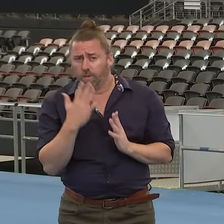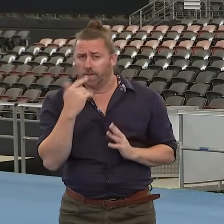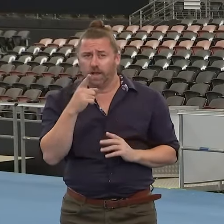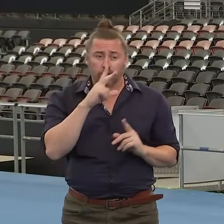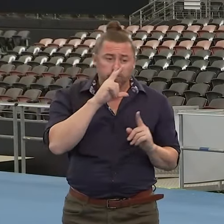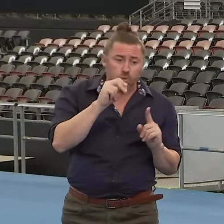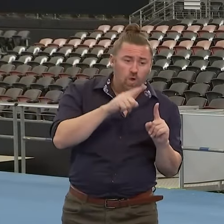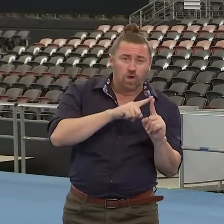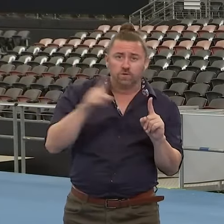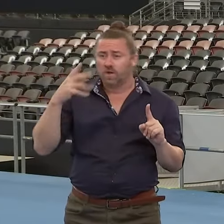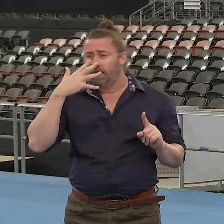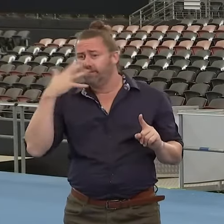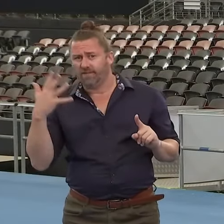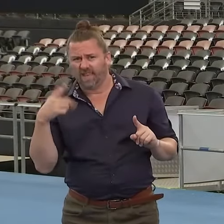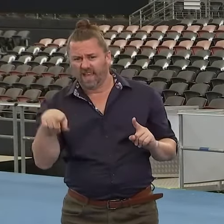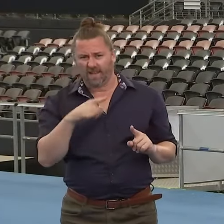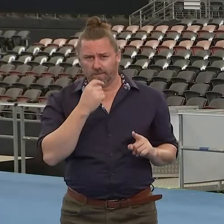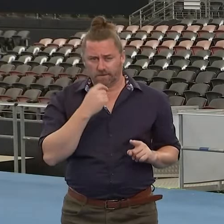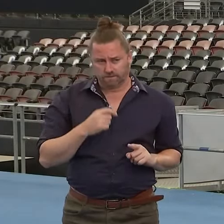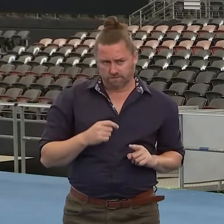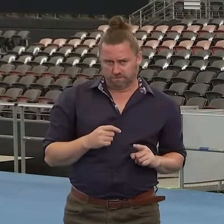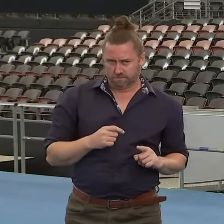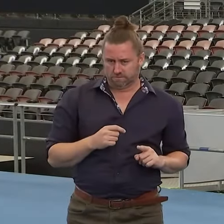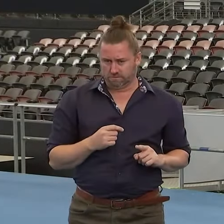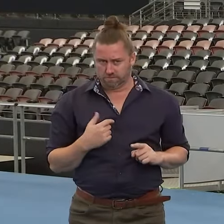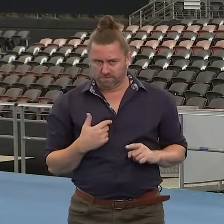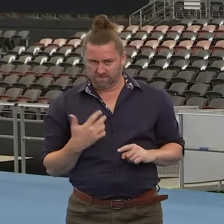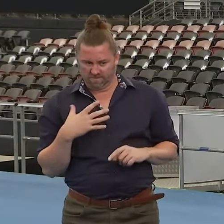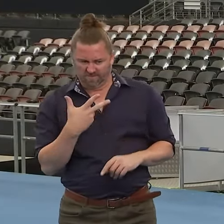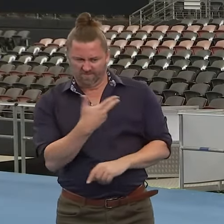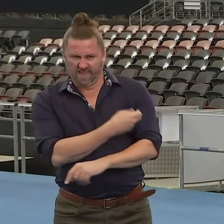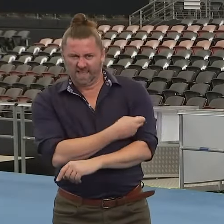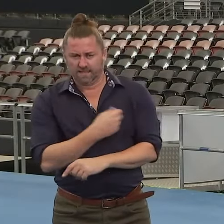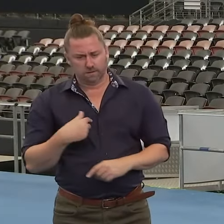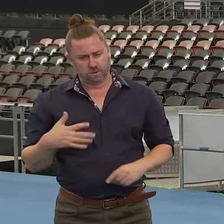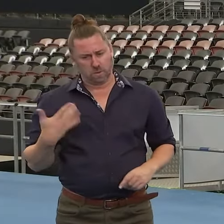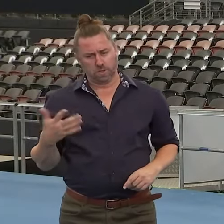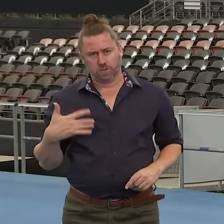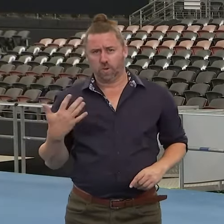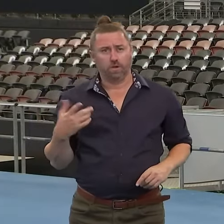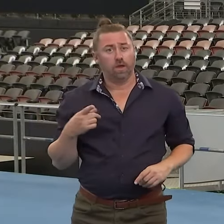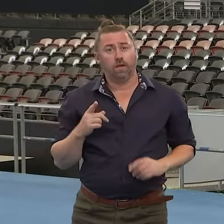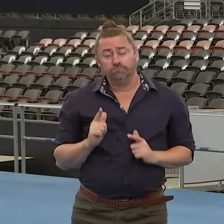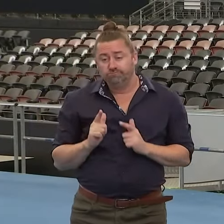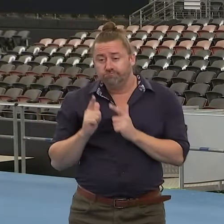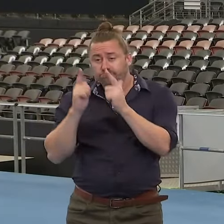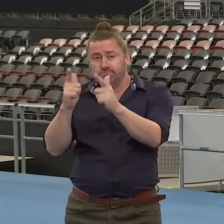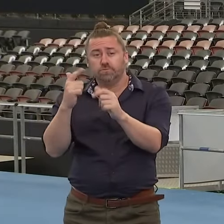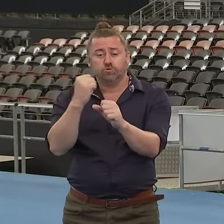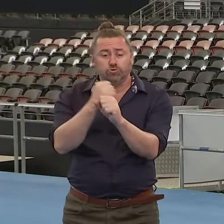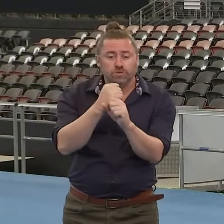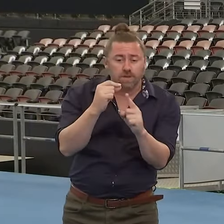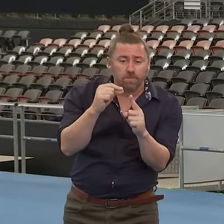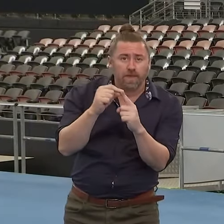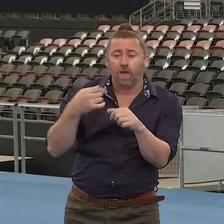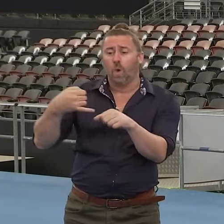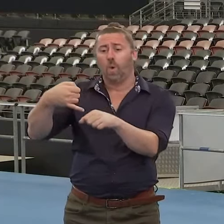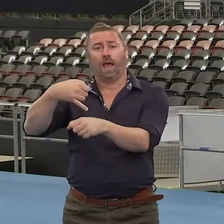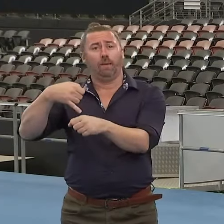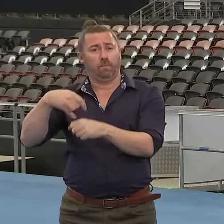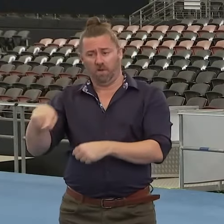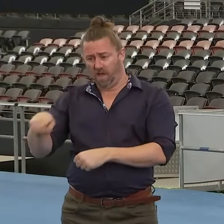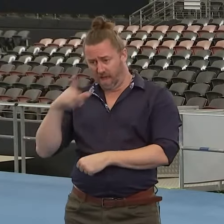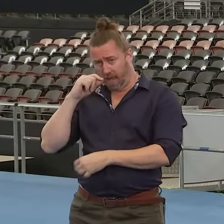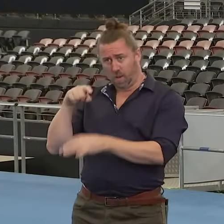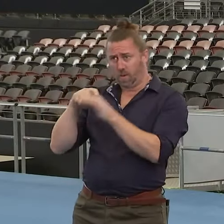to 15 year old is concerned about getting this vaccination, take them to a local pharmacy or to a GP to have that